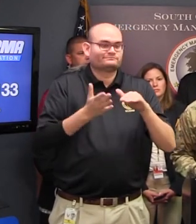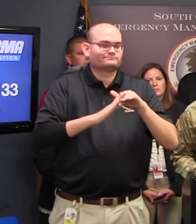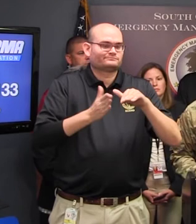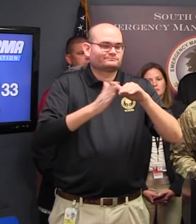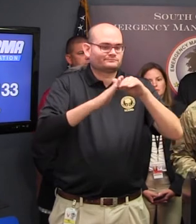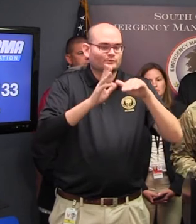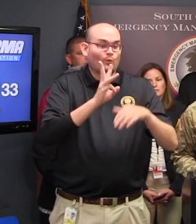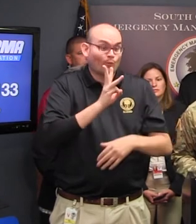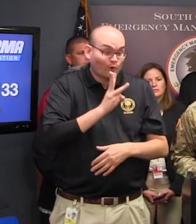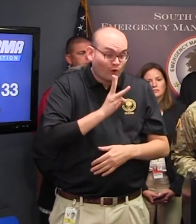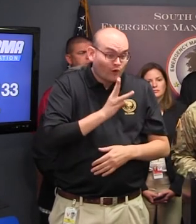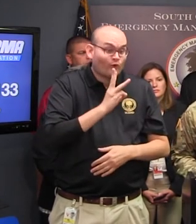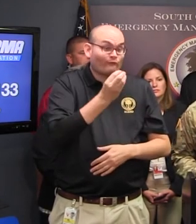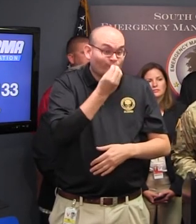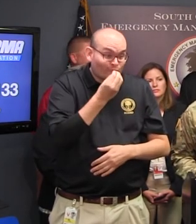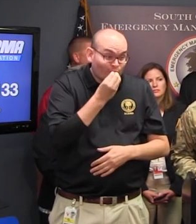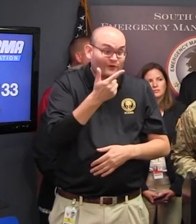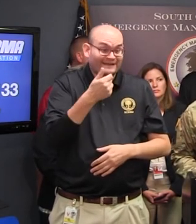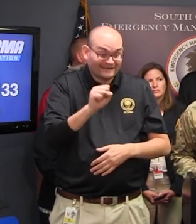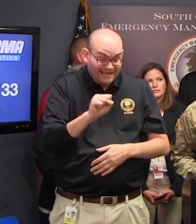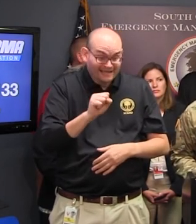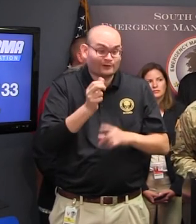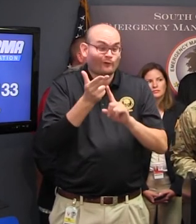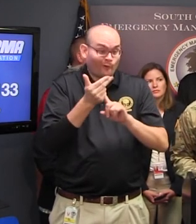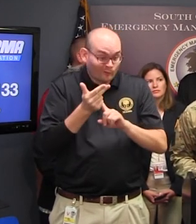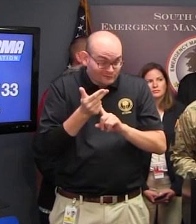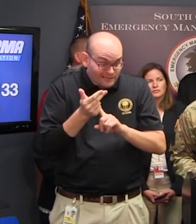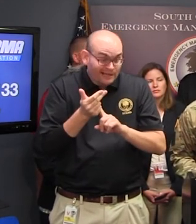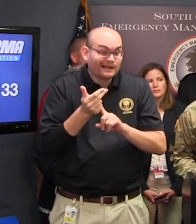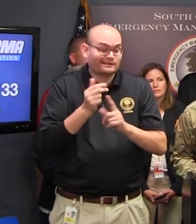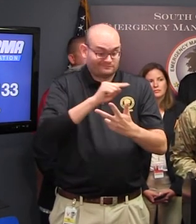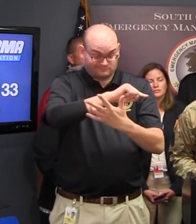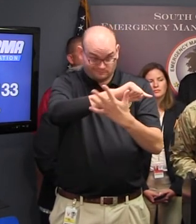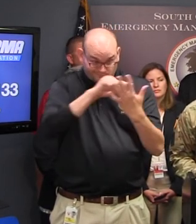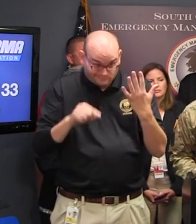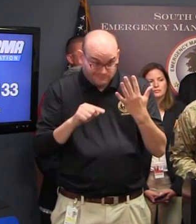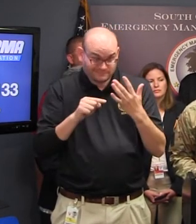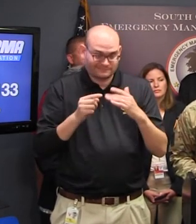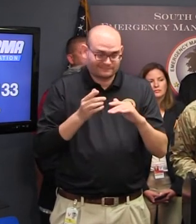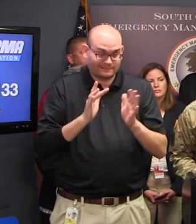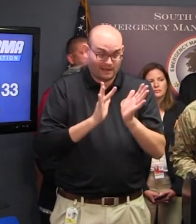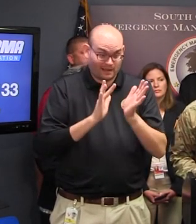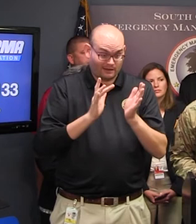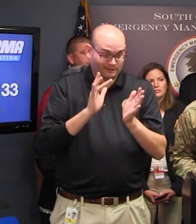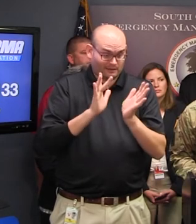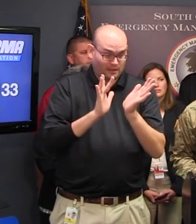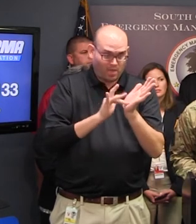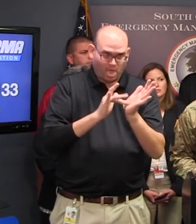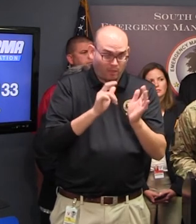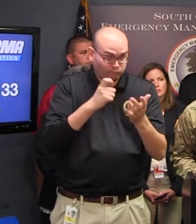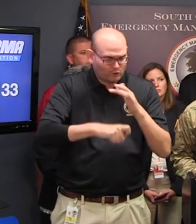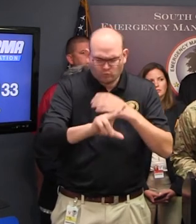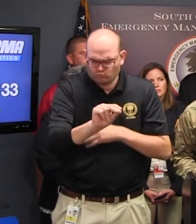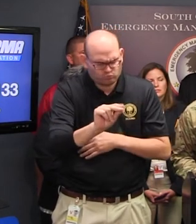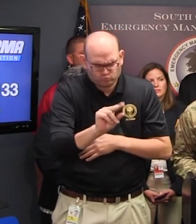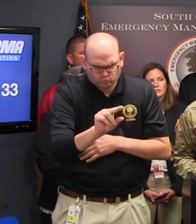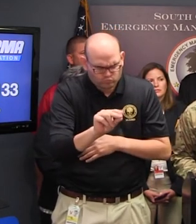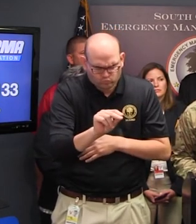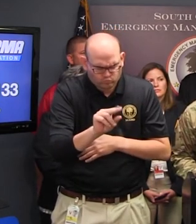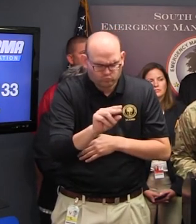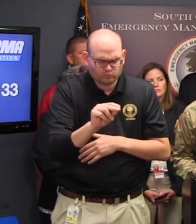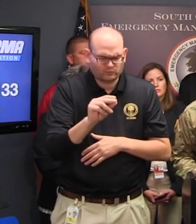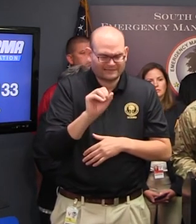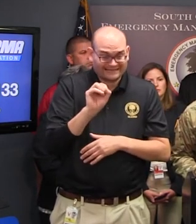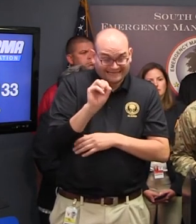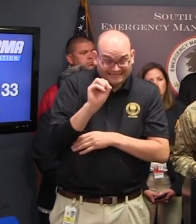food, and gas That doesn't necessarily mean that it is price gouging However, if you happen to witness what you believe to be price